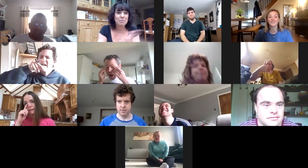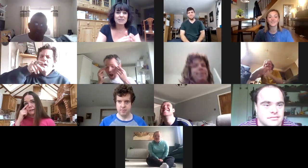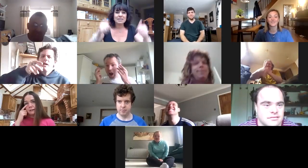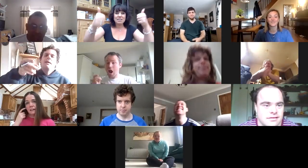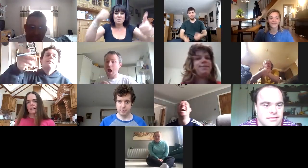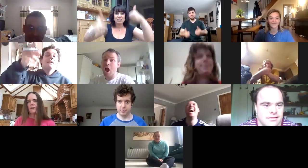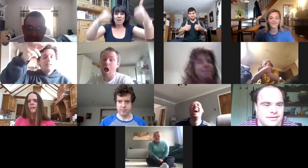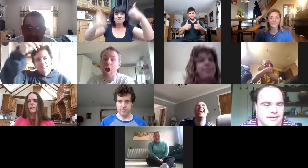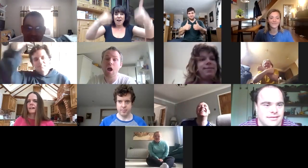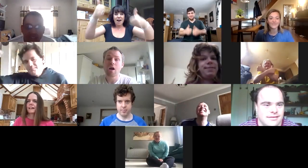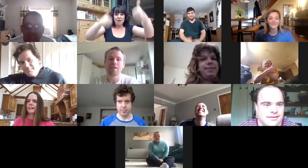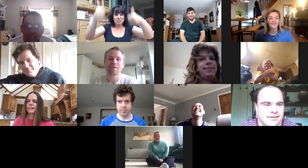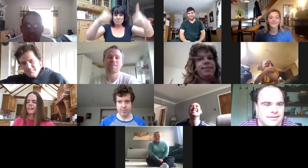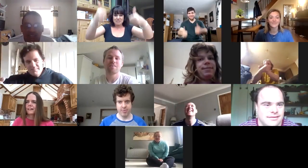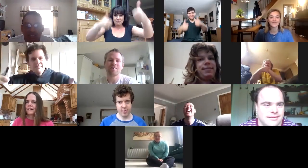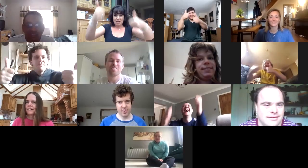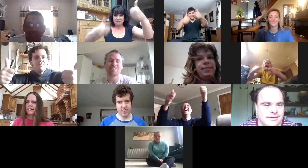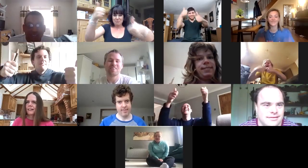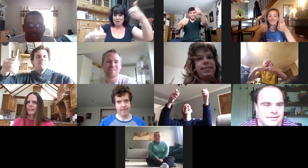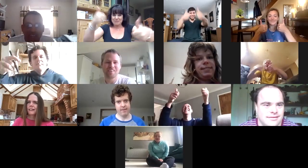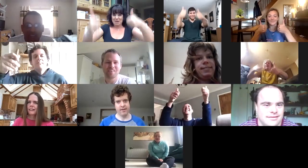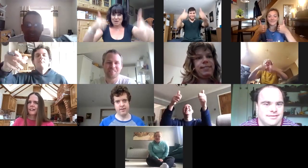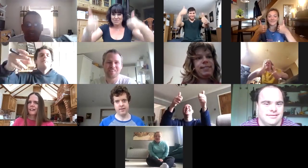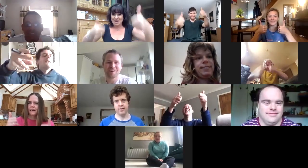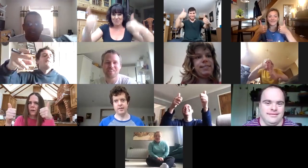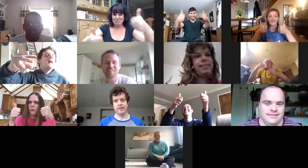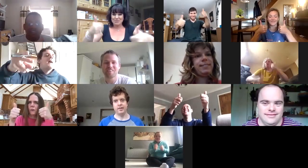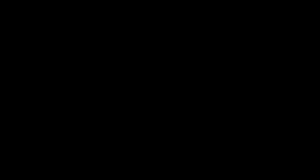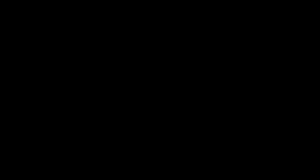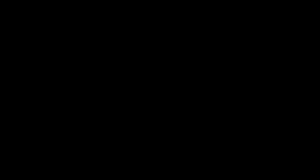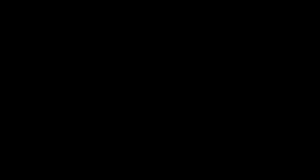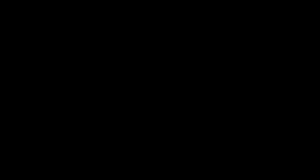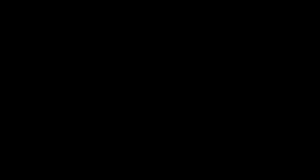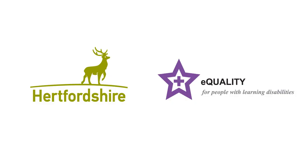You raise up, to more I can be. You me